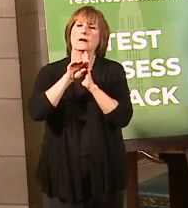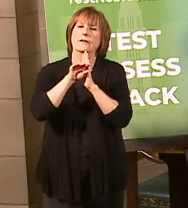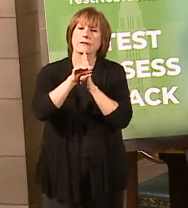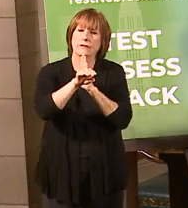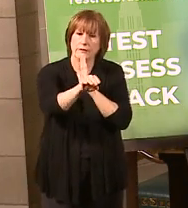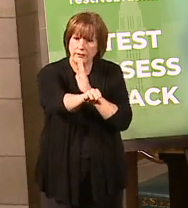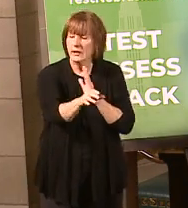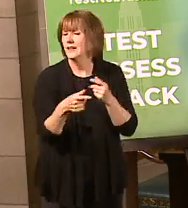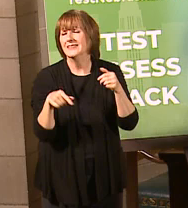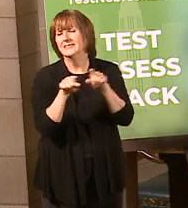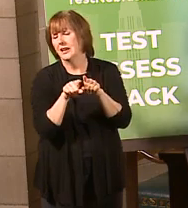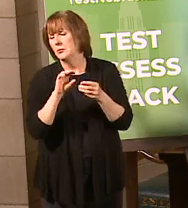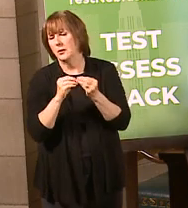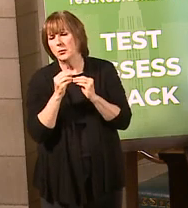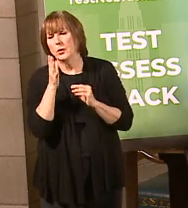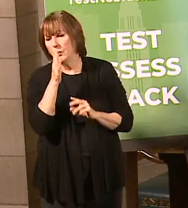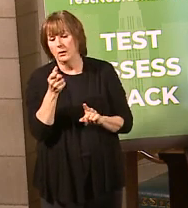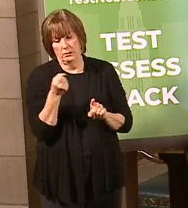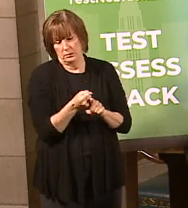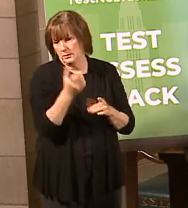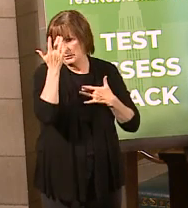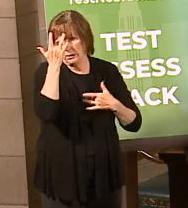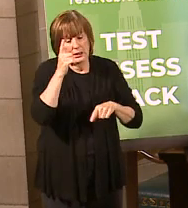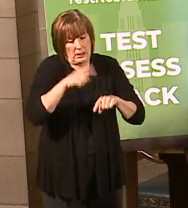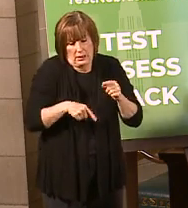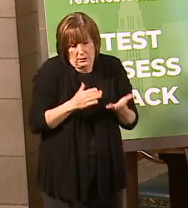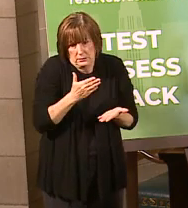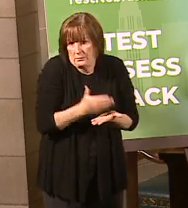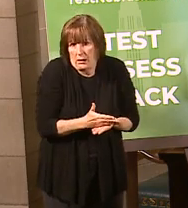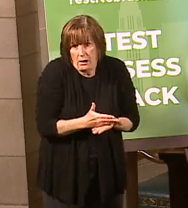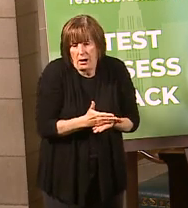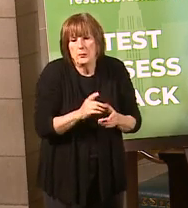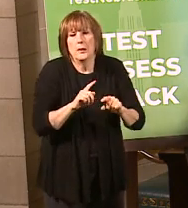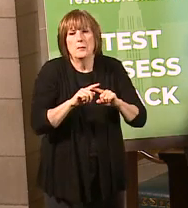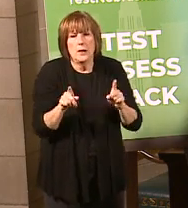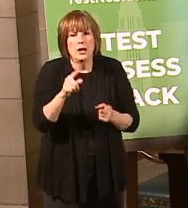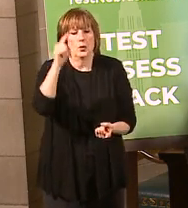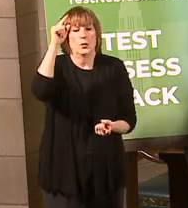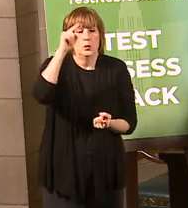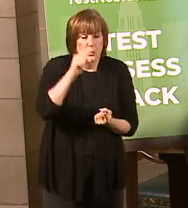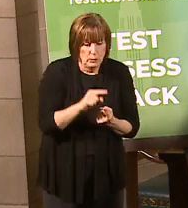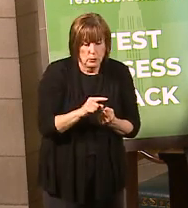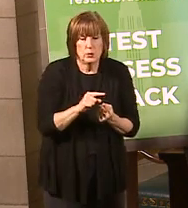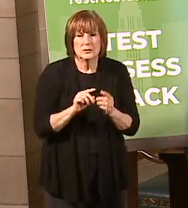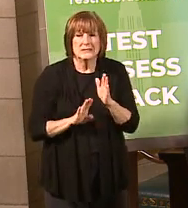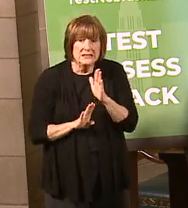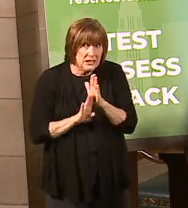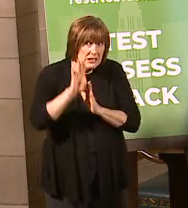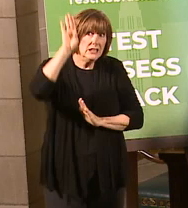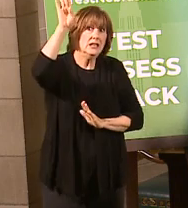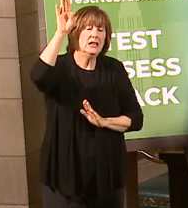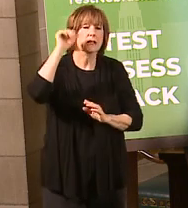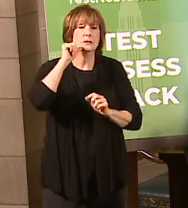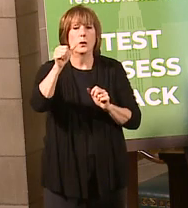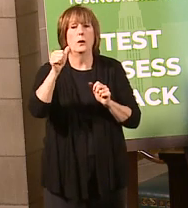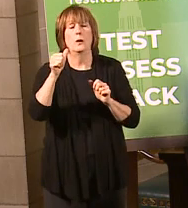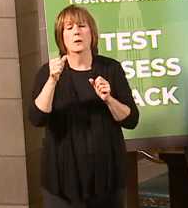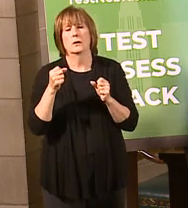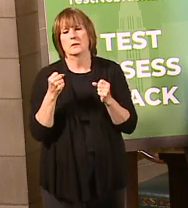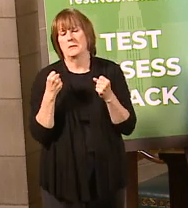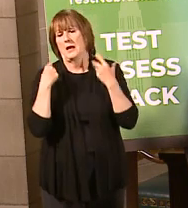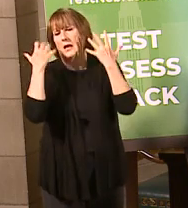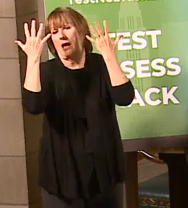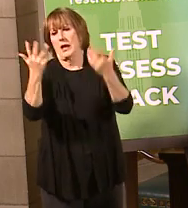Same number of people are to get infected because it's a virus. We can't stop it from coming. But you reduce the peak so that you don't overwhelm the health care